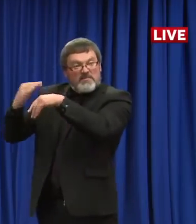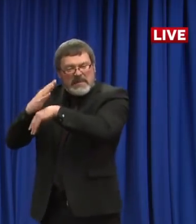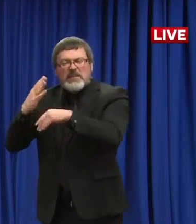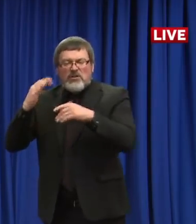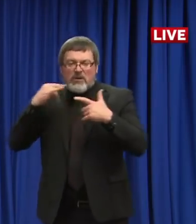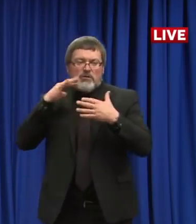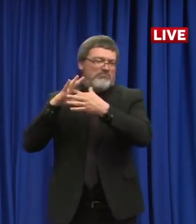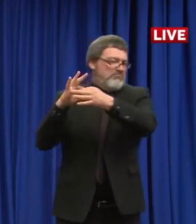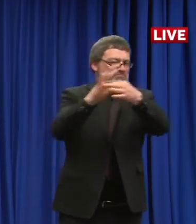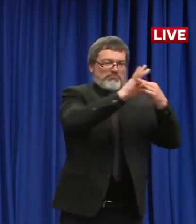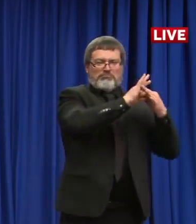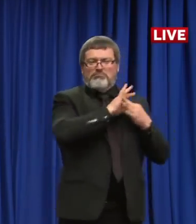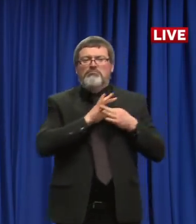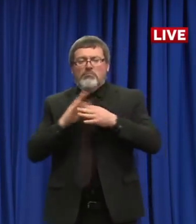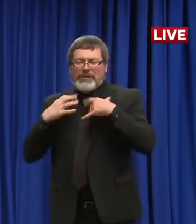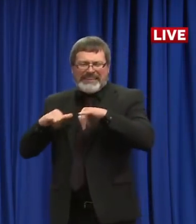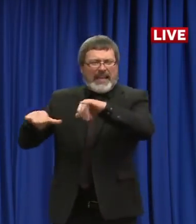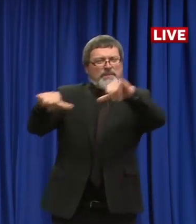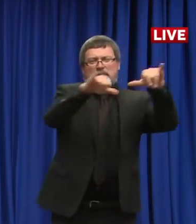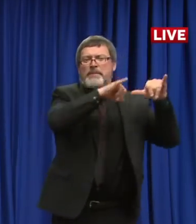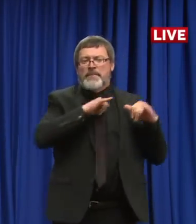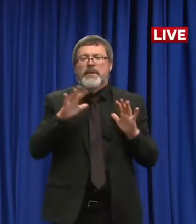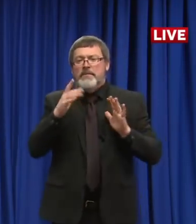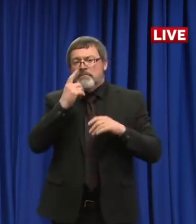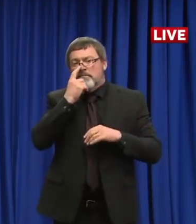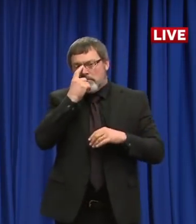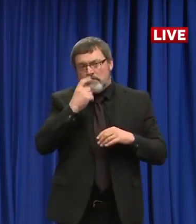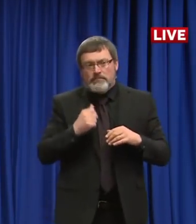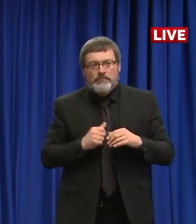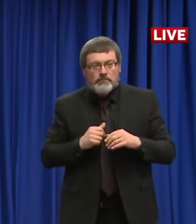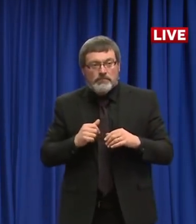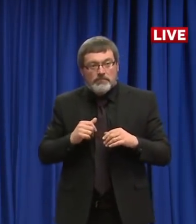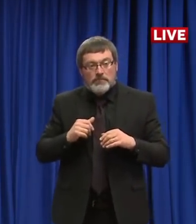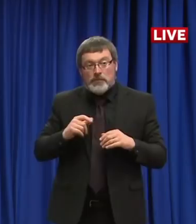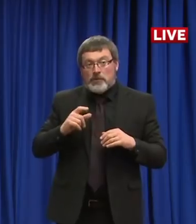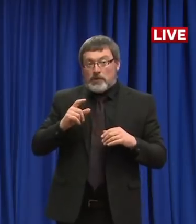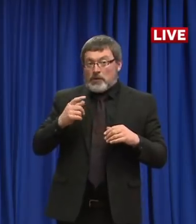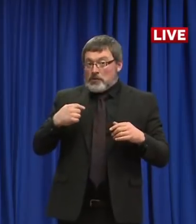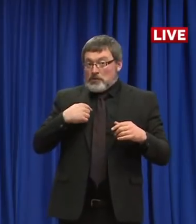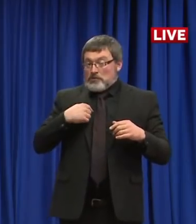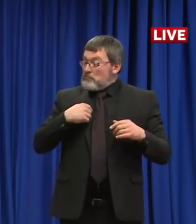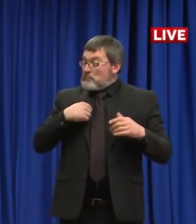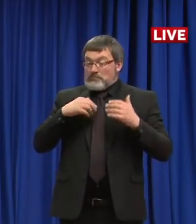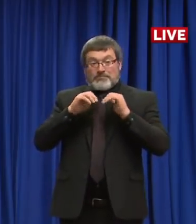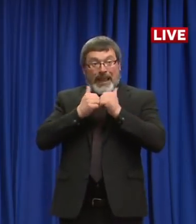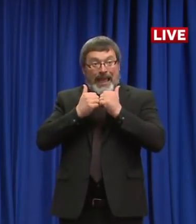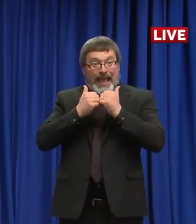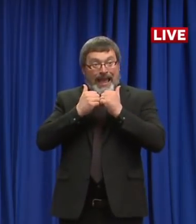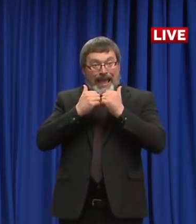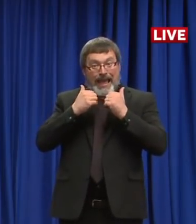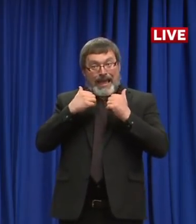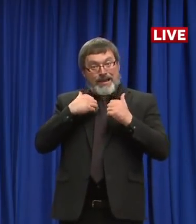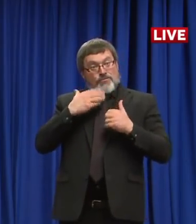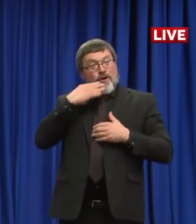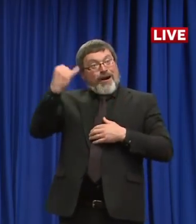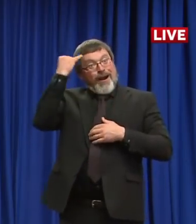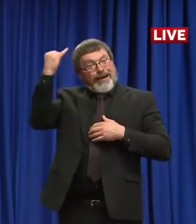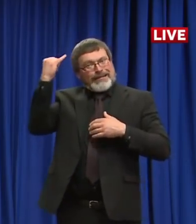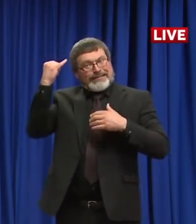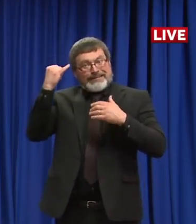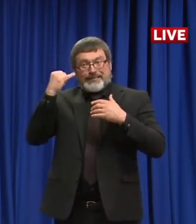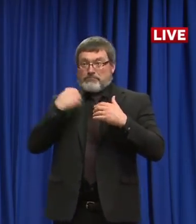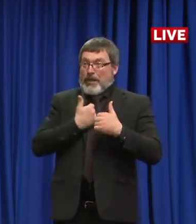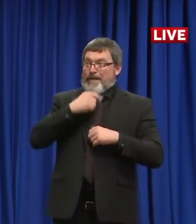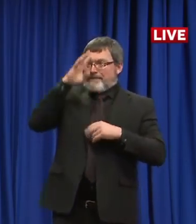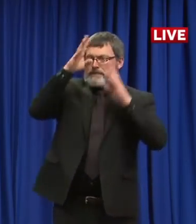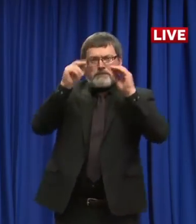well together, very, very closely. Some of the best ideas that we get is just bouncing those ideas off with other governors. I was on a phone call with about 25 other governors last night